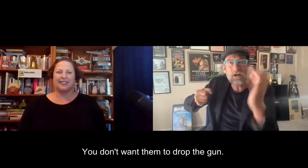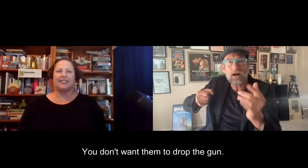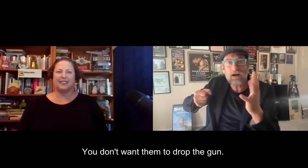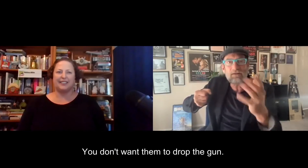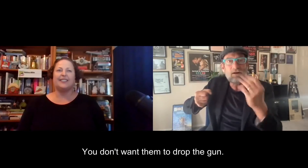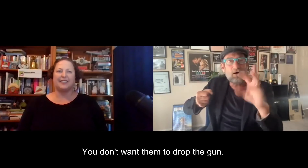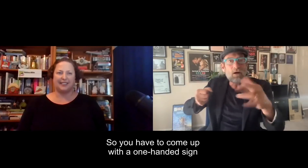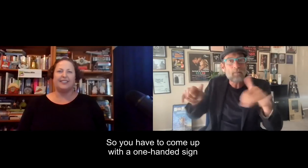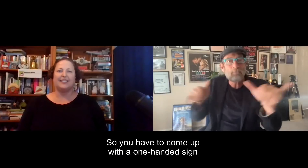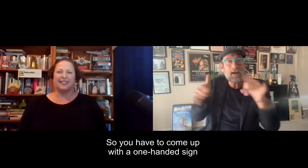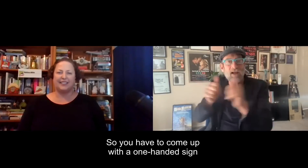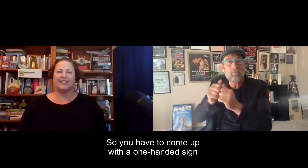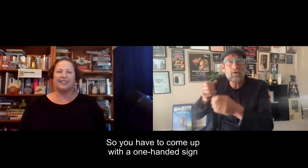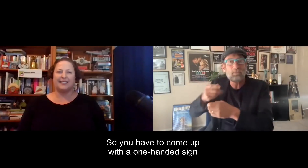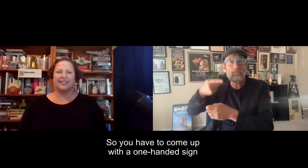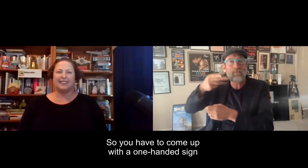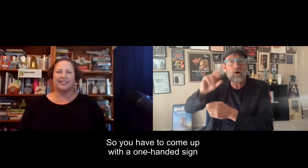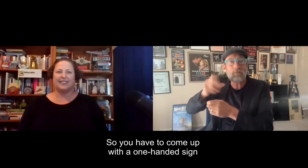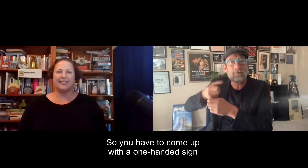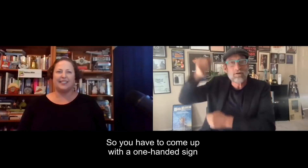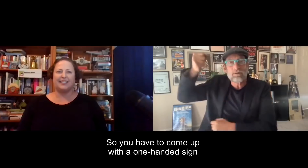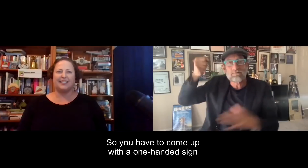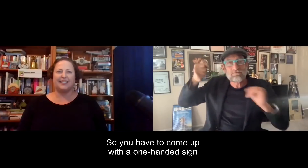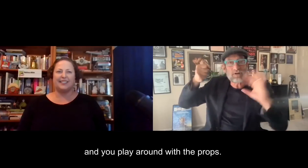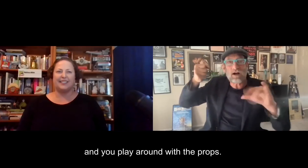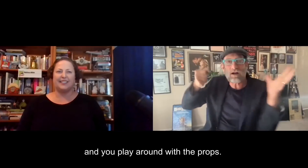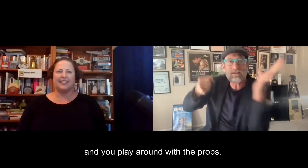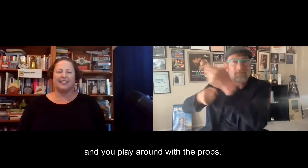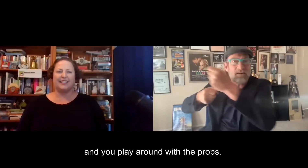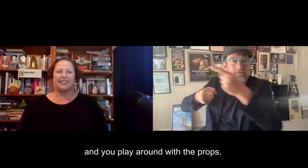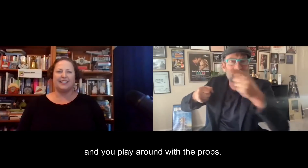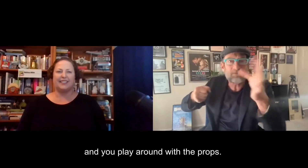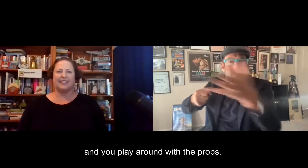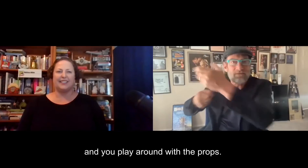drop the gun. So you have to come up with a one-handed sign and you play around with the props.